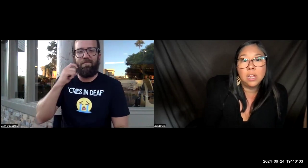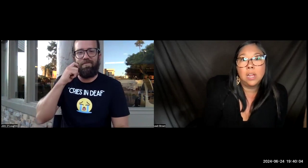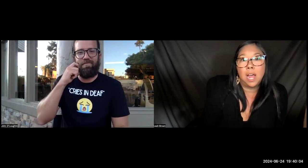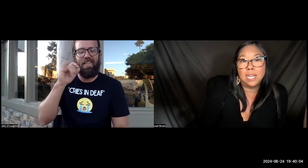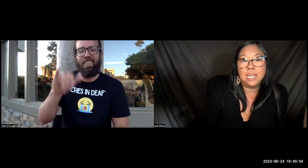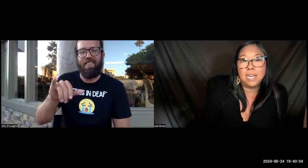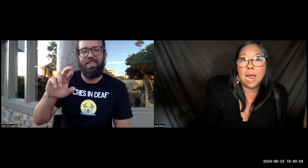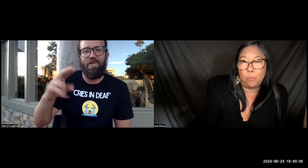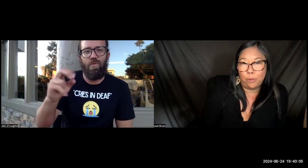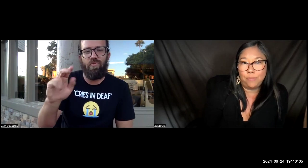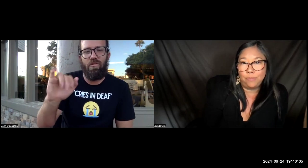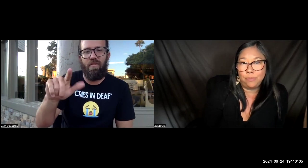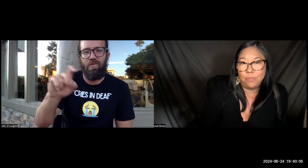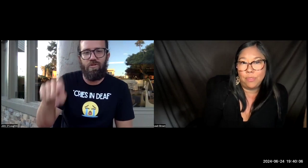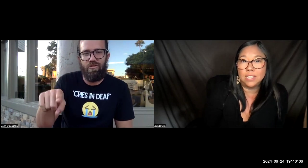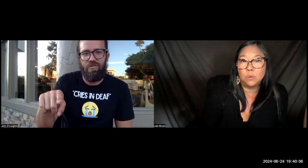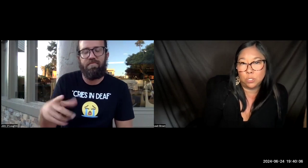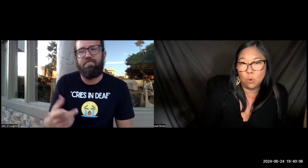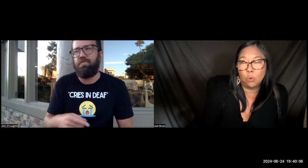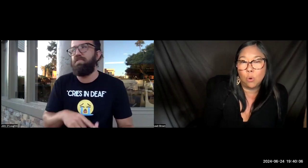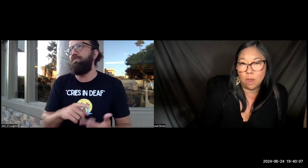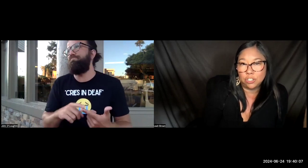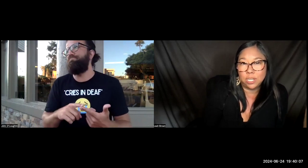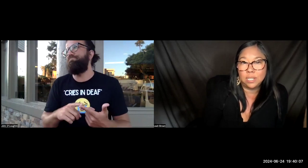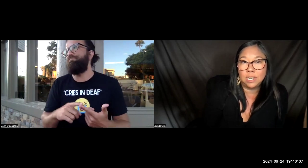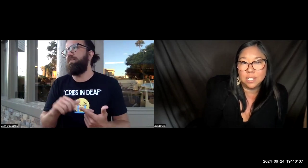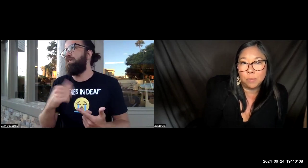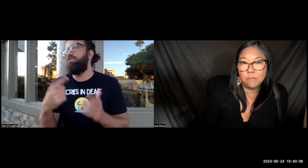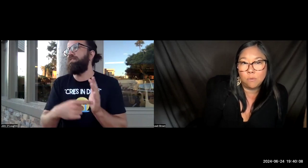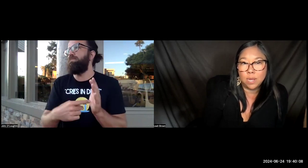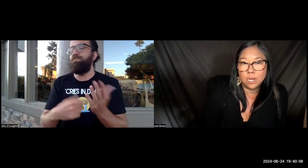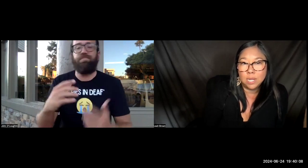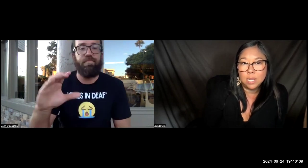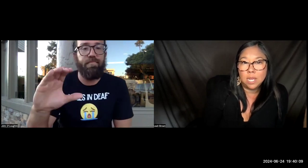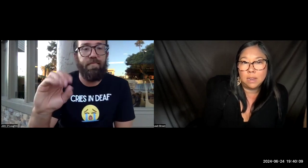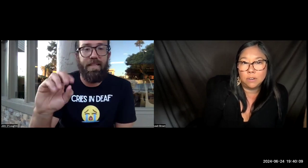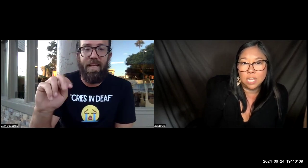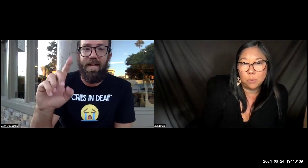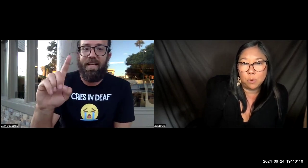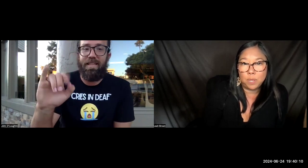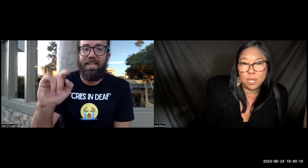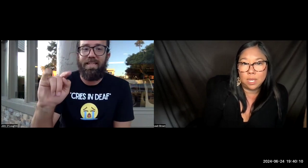I need apple. That's a rhetorical question. An example of one, another example would be.